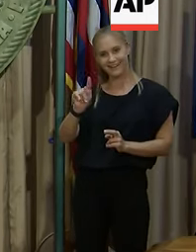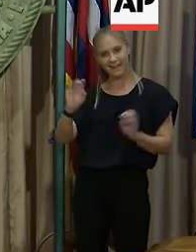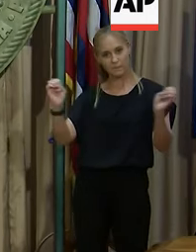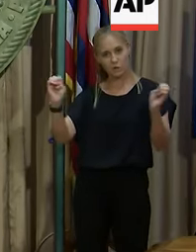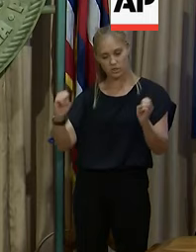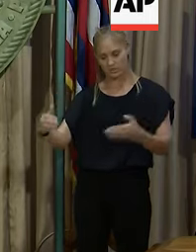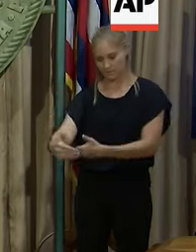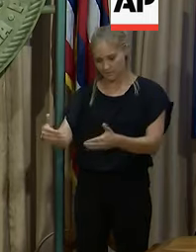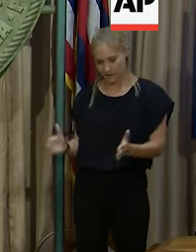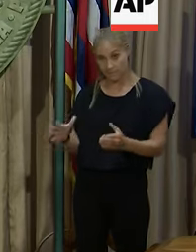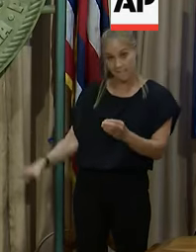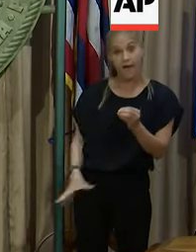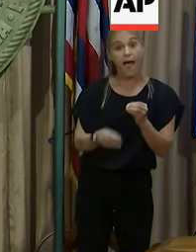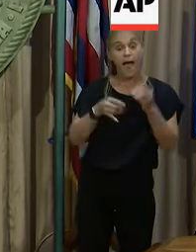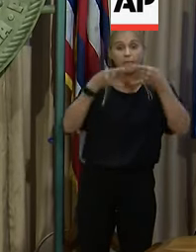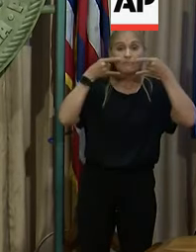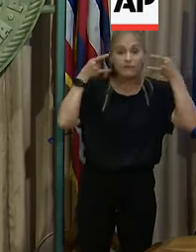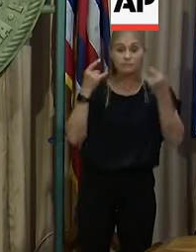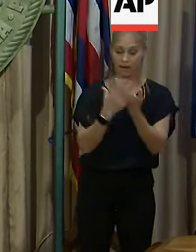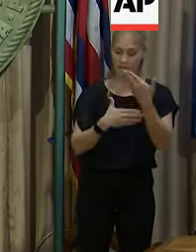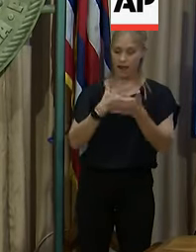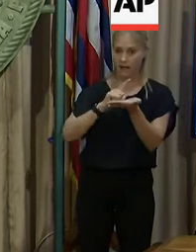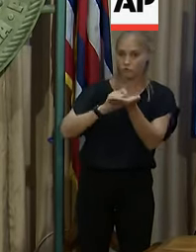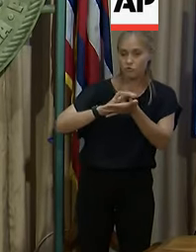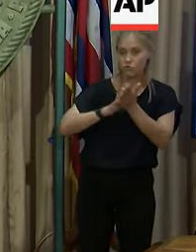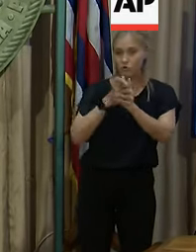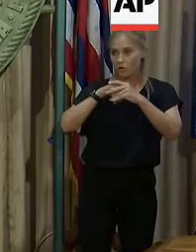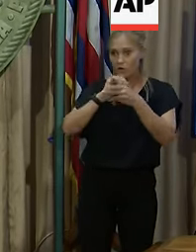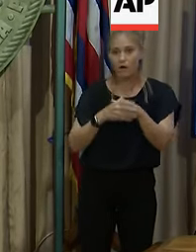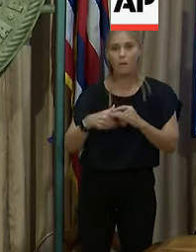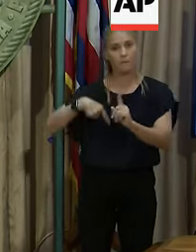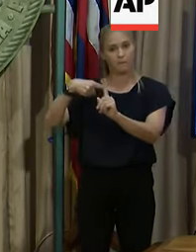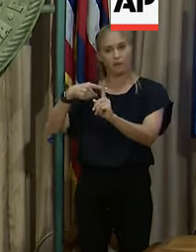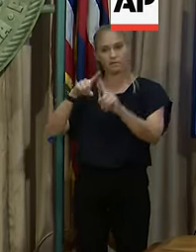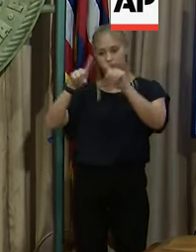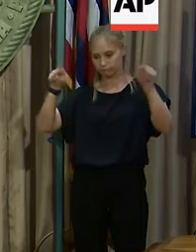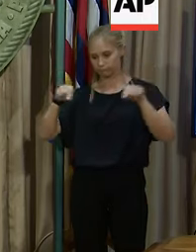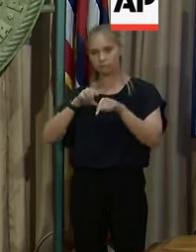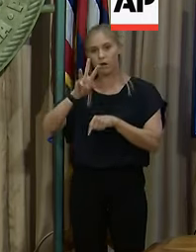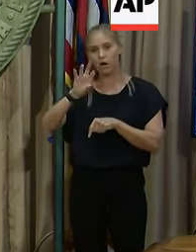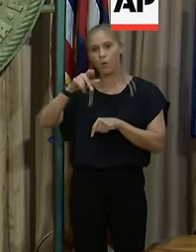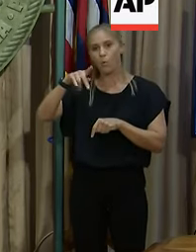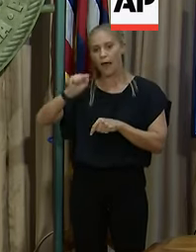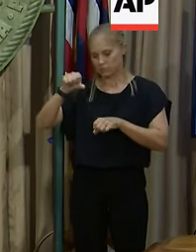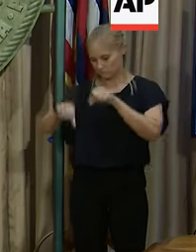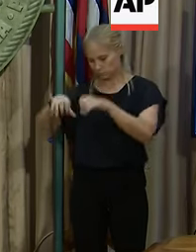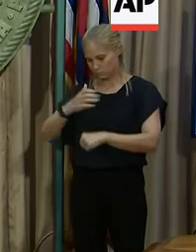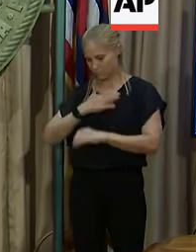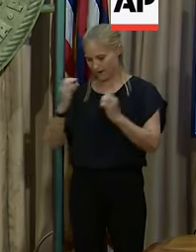Add face masks, hand sanitizer, and sanitizing wipes to your emergency kits.